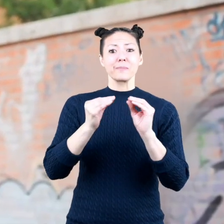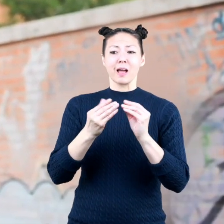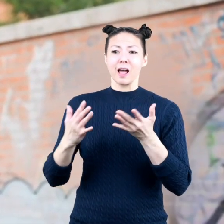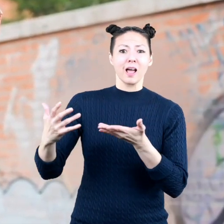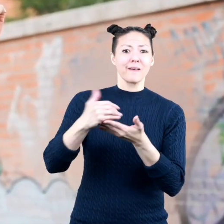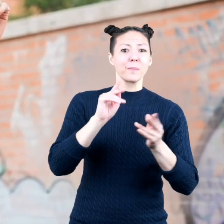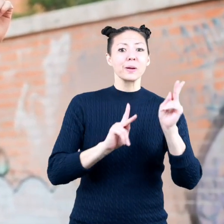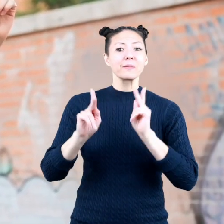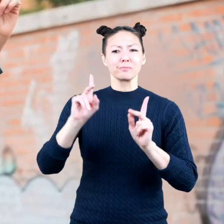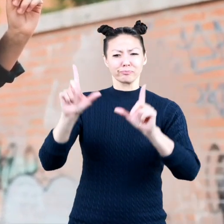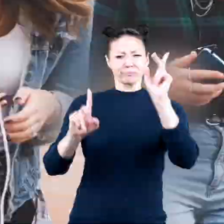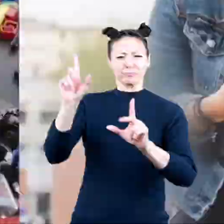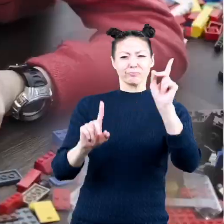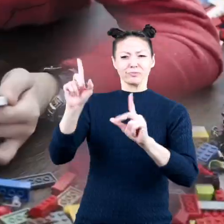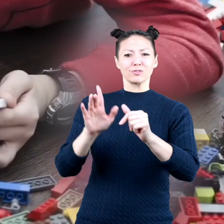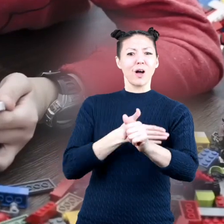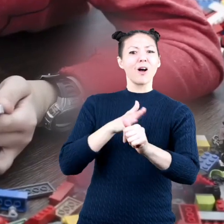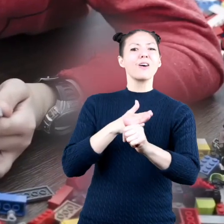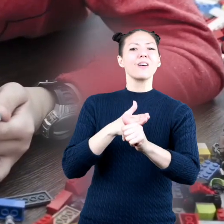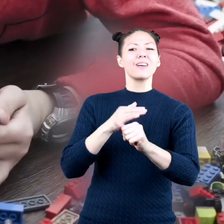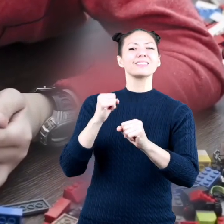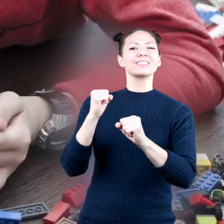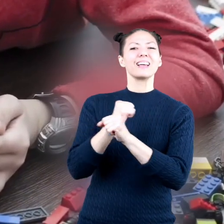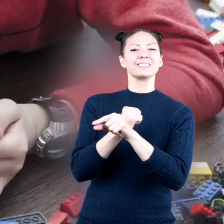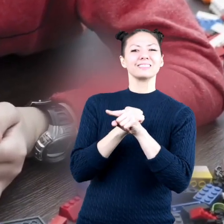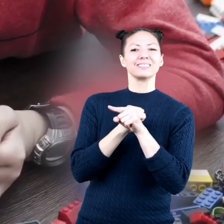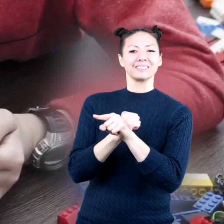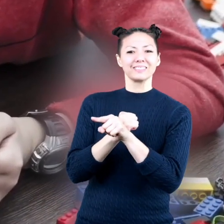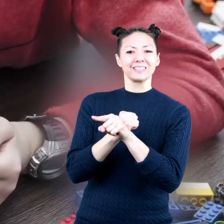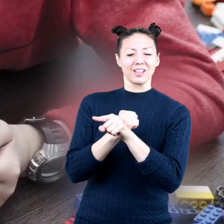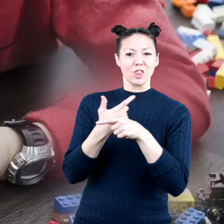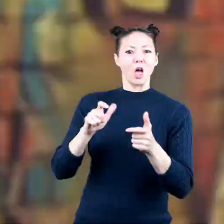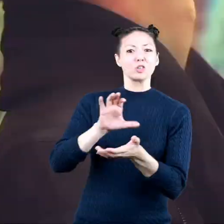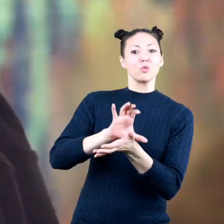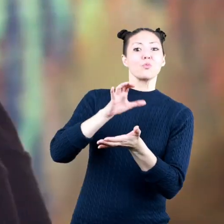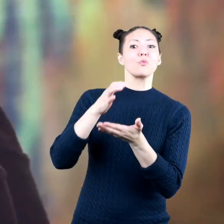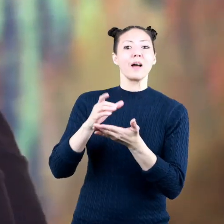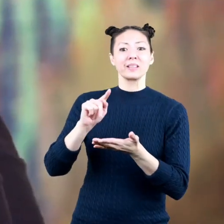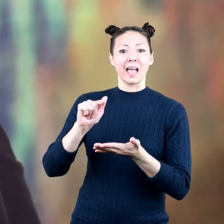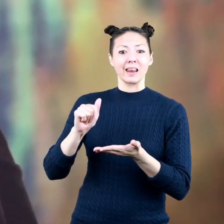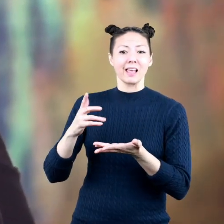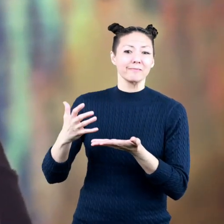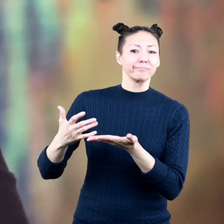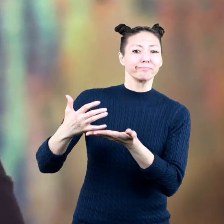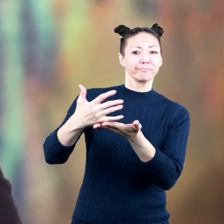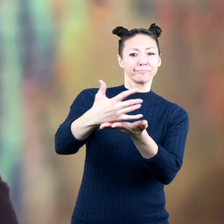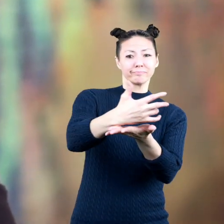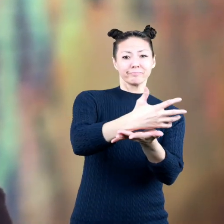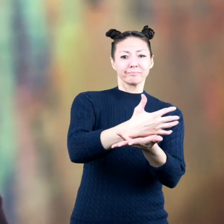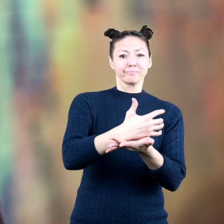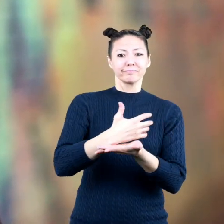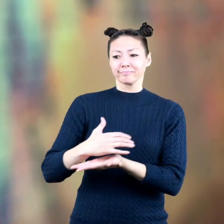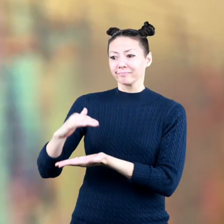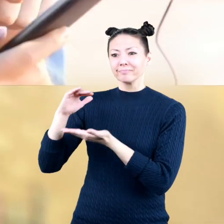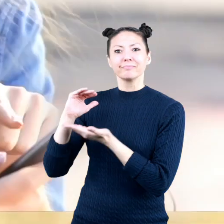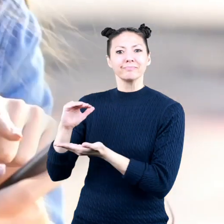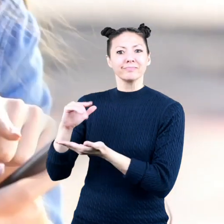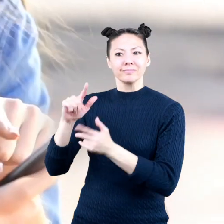people who have downloaded the song is a statistic there's a large quantity of data that has been collected and you have analyzed it